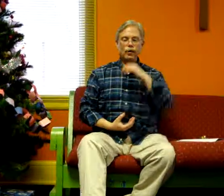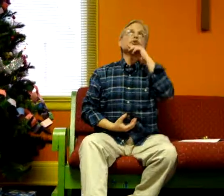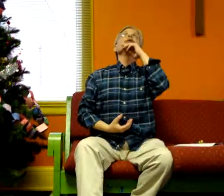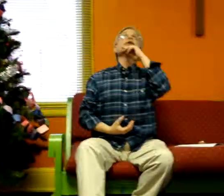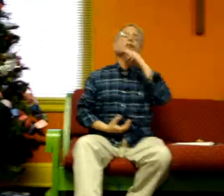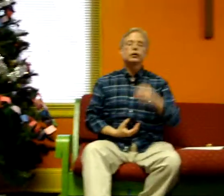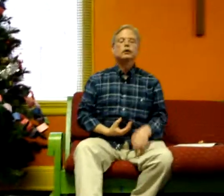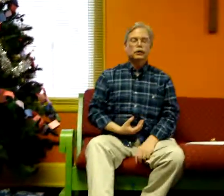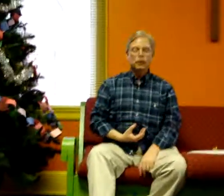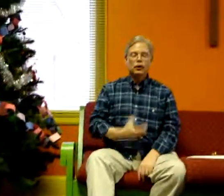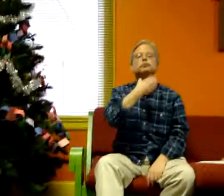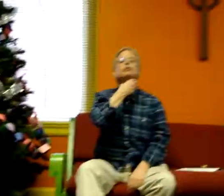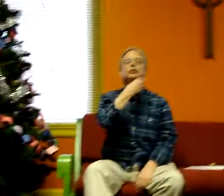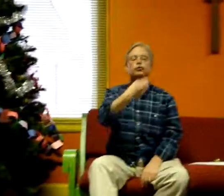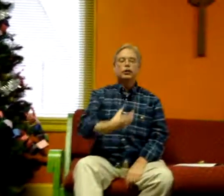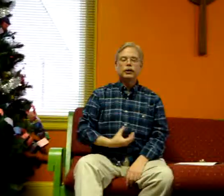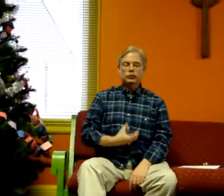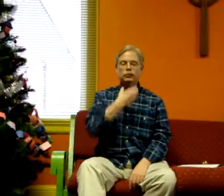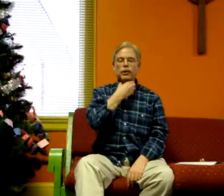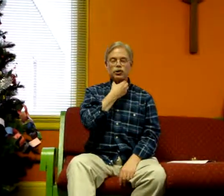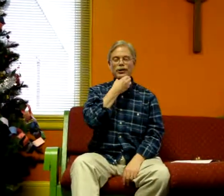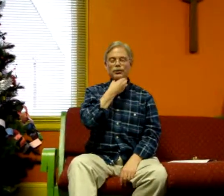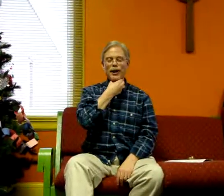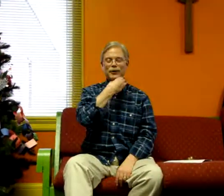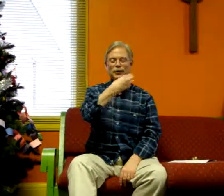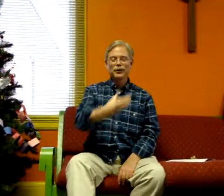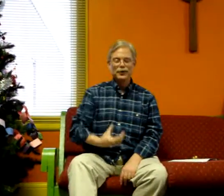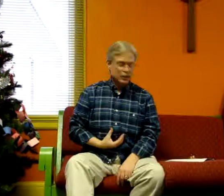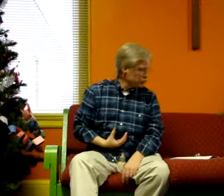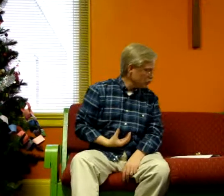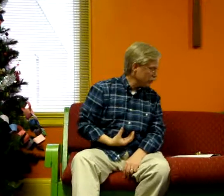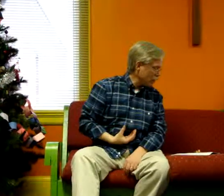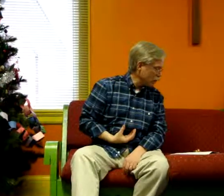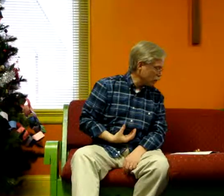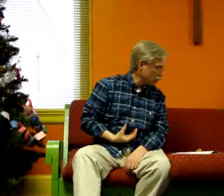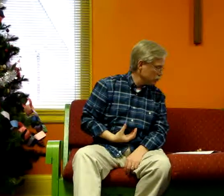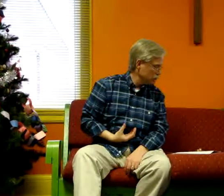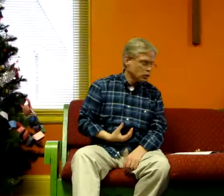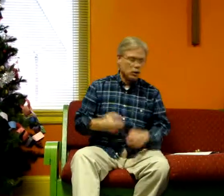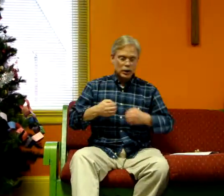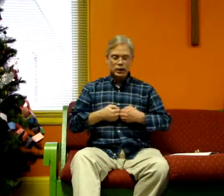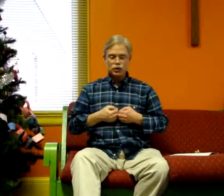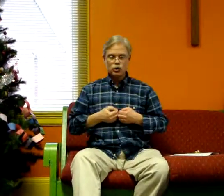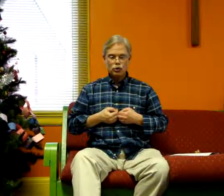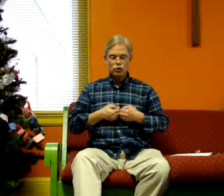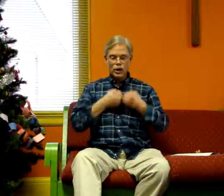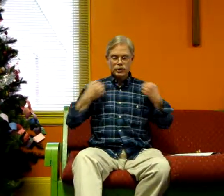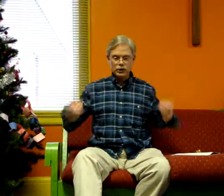raise your head up. You just want to make sure you get your hand there. Without hunger. Each restless